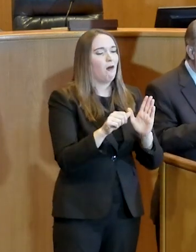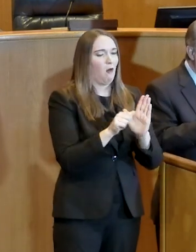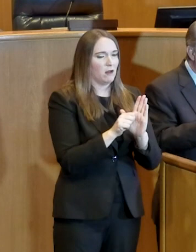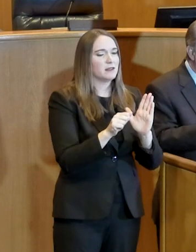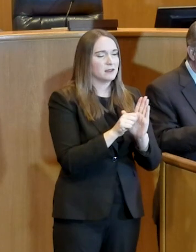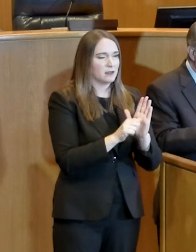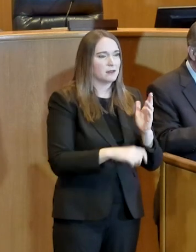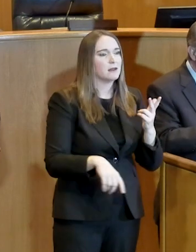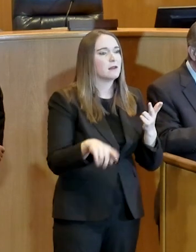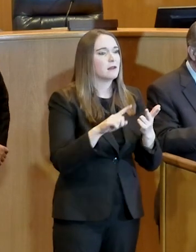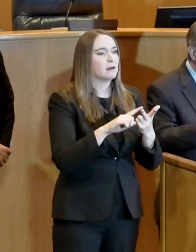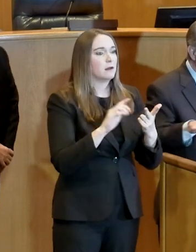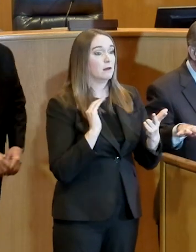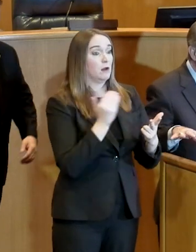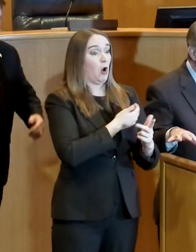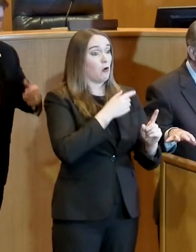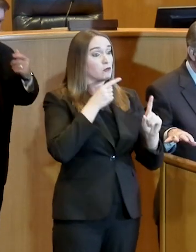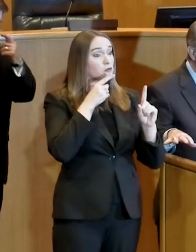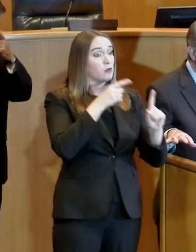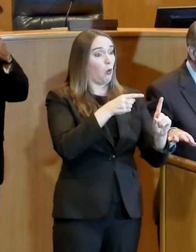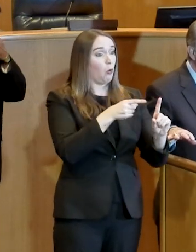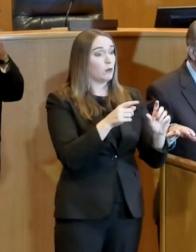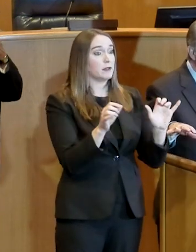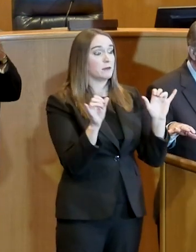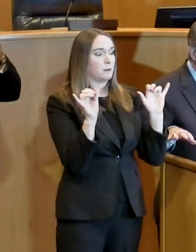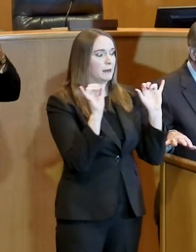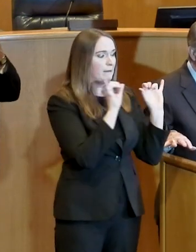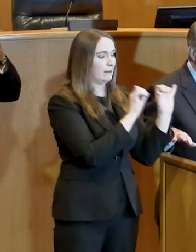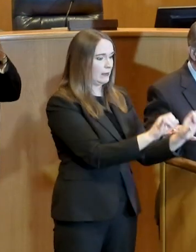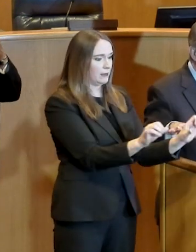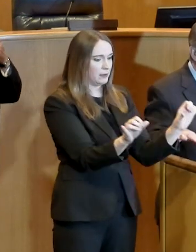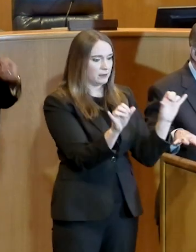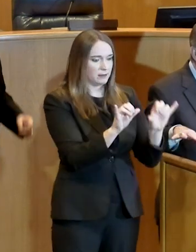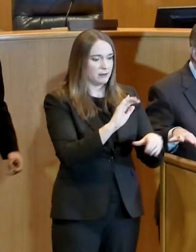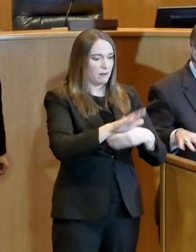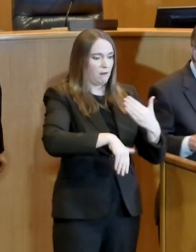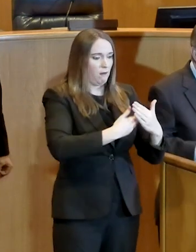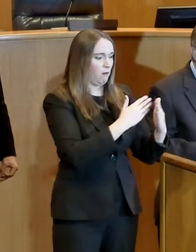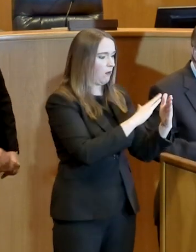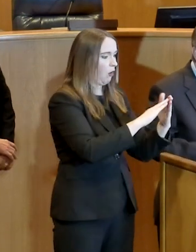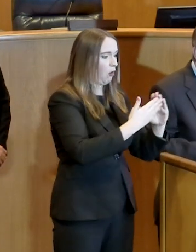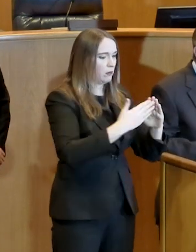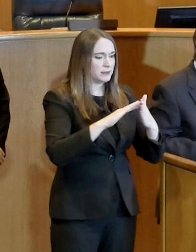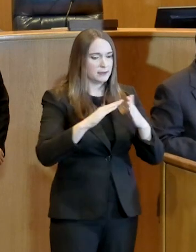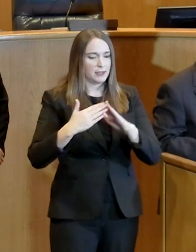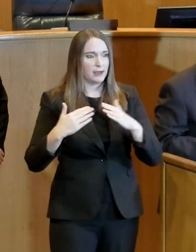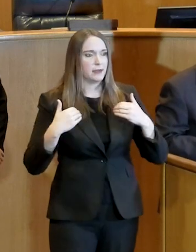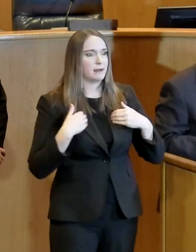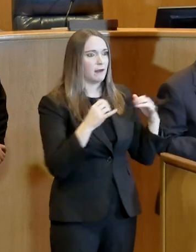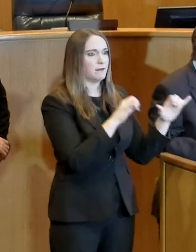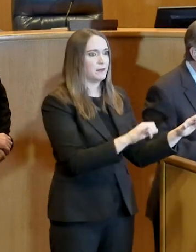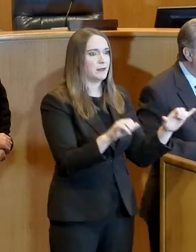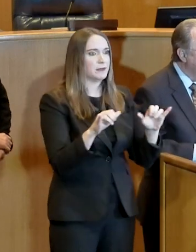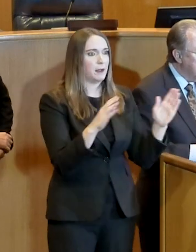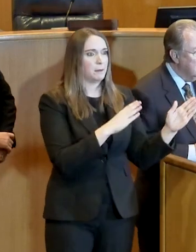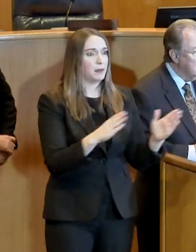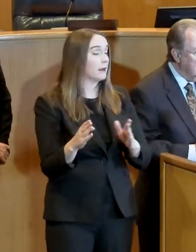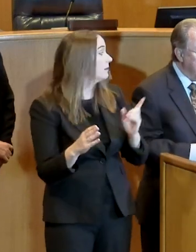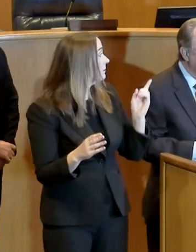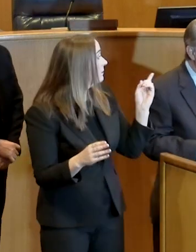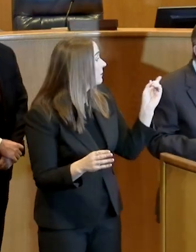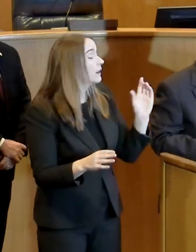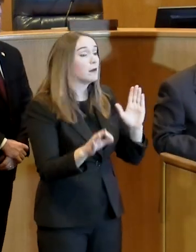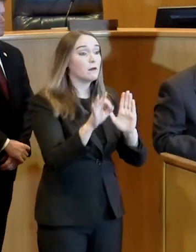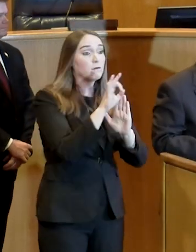Again, our goal is to be consistent among all the cities within Tarrant County. It's mandatory in Fort